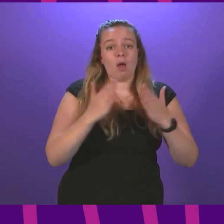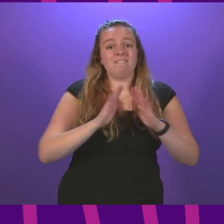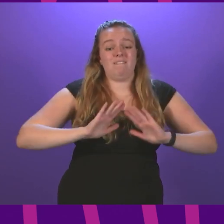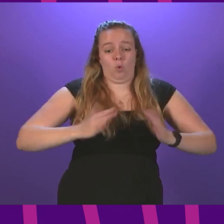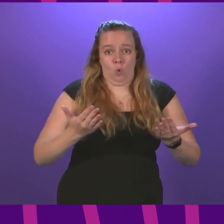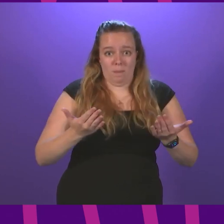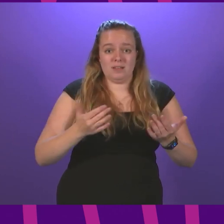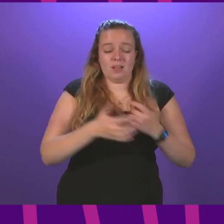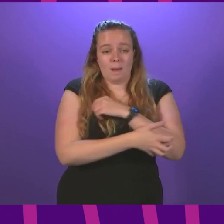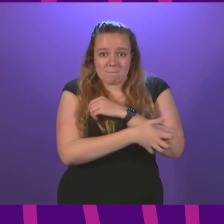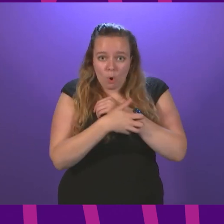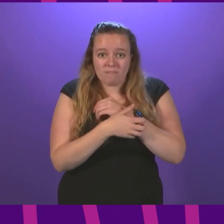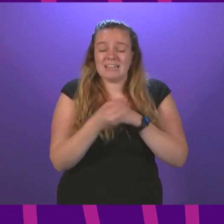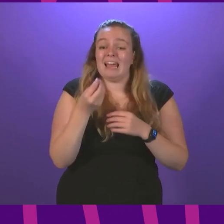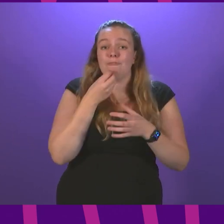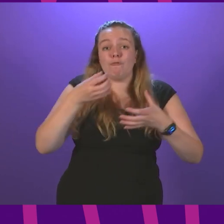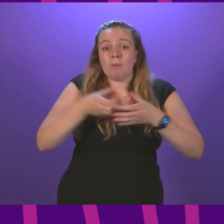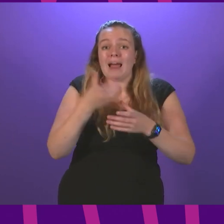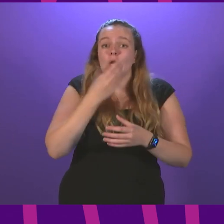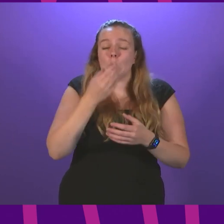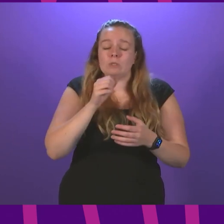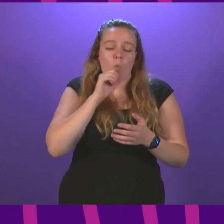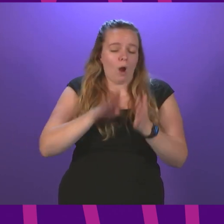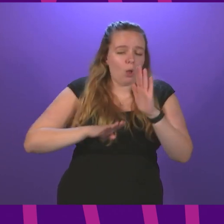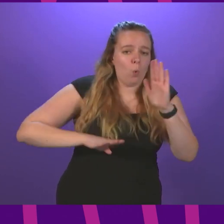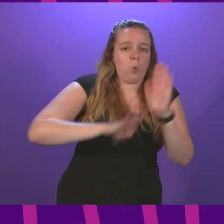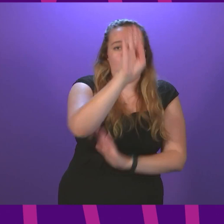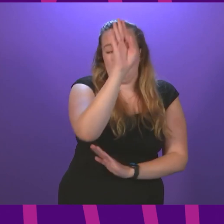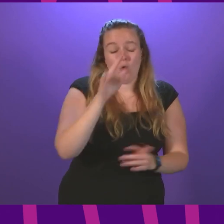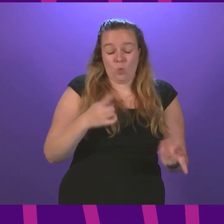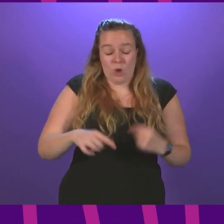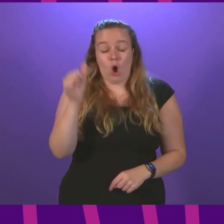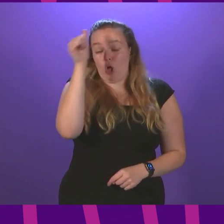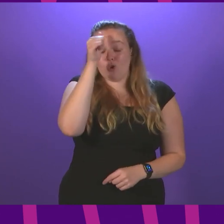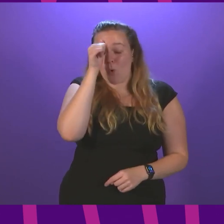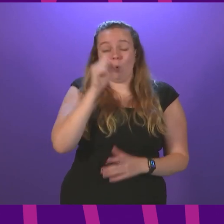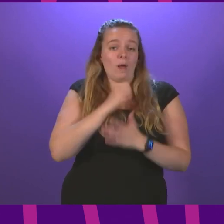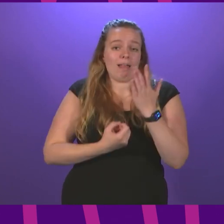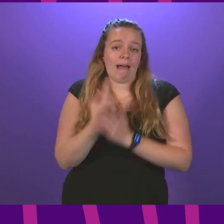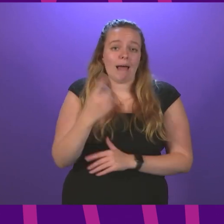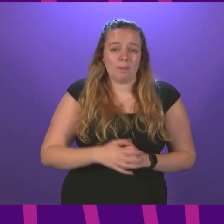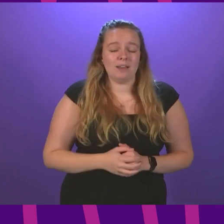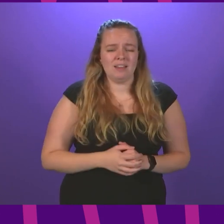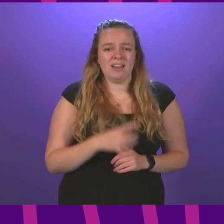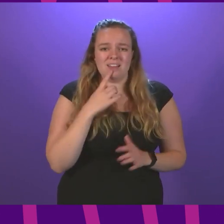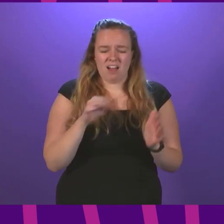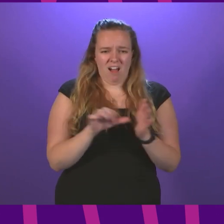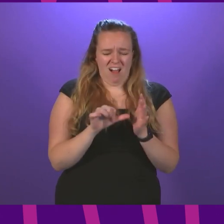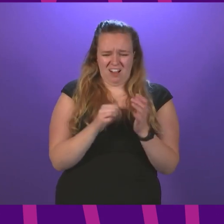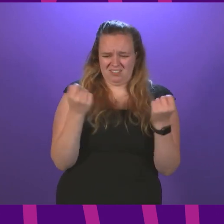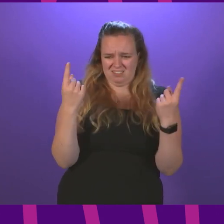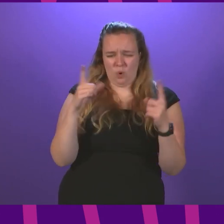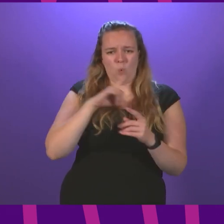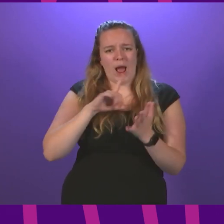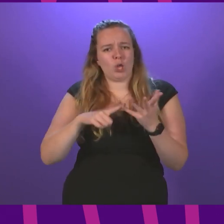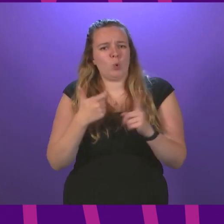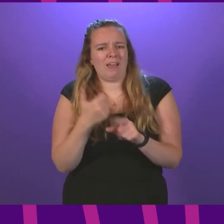poverty and food bank usage soar. Something that we all know is the case. It's hard to fathom why the